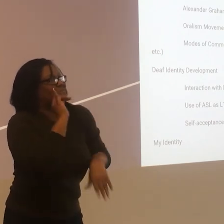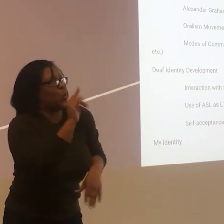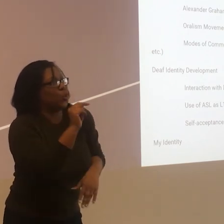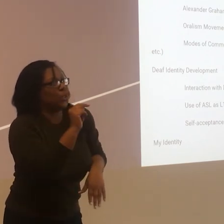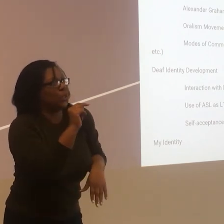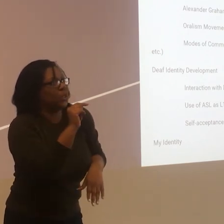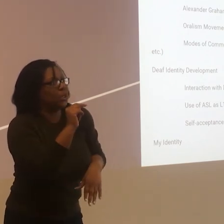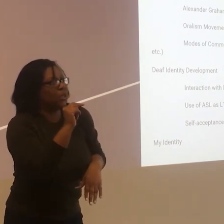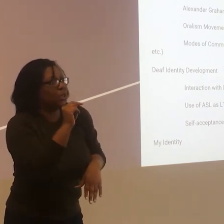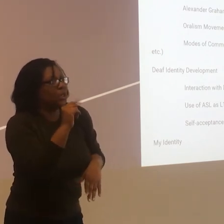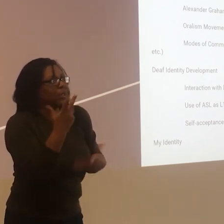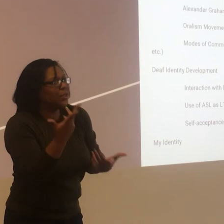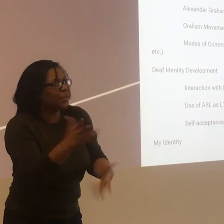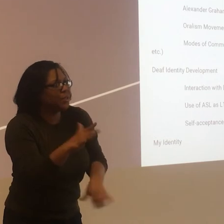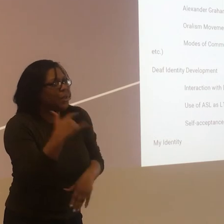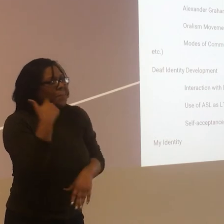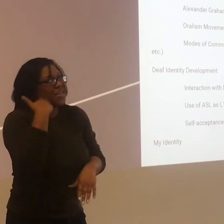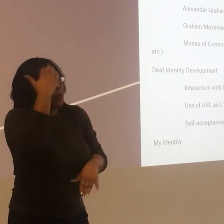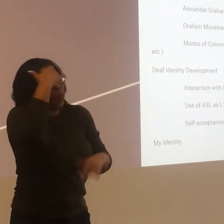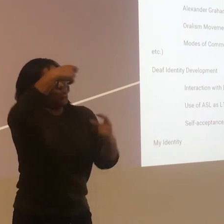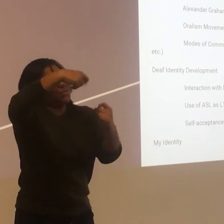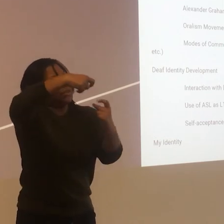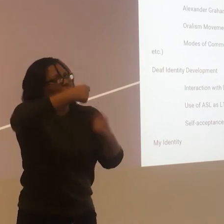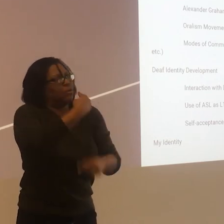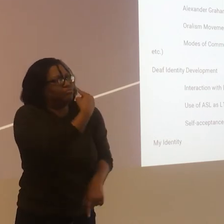access to me. That's not equal access.